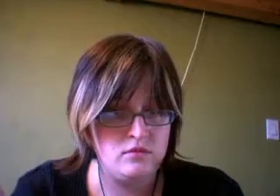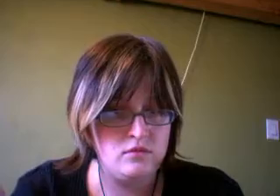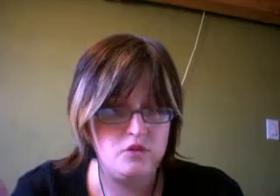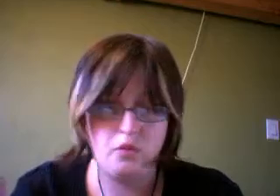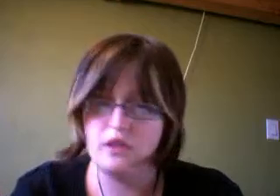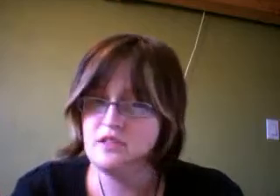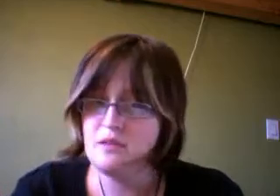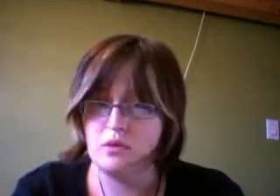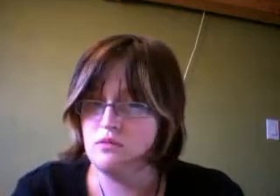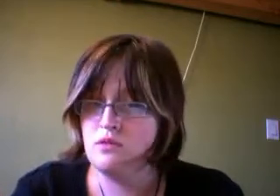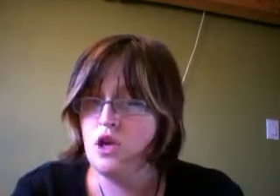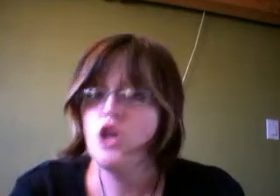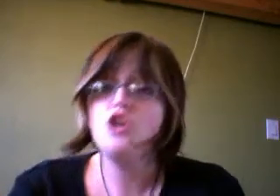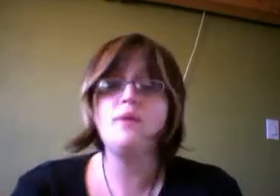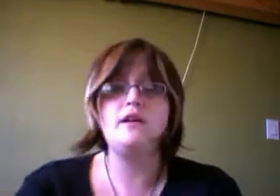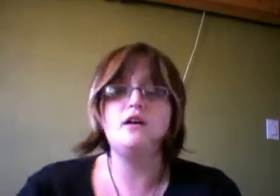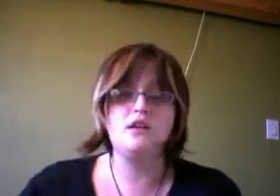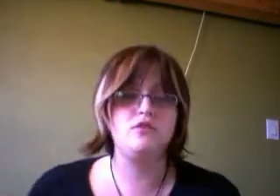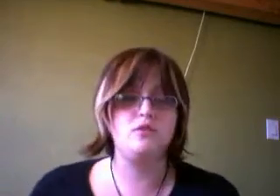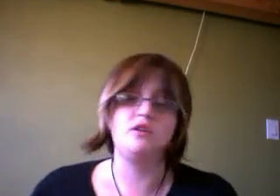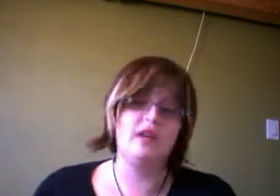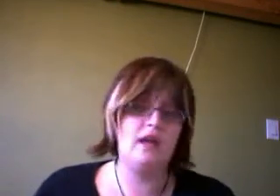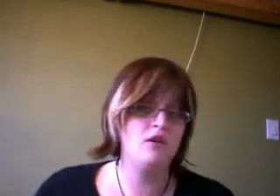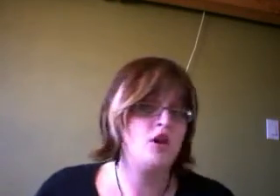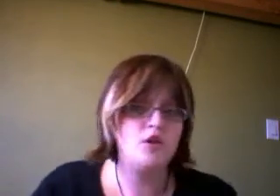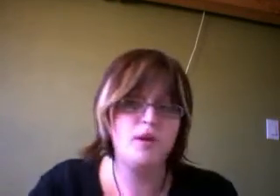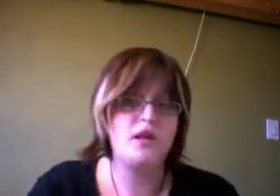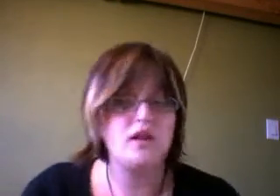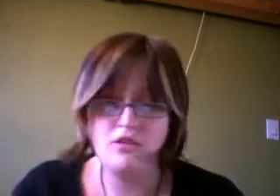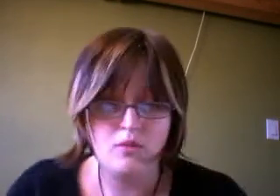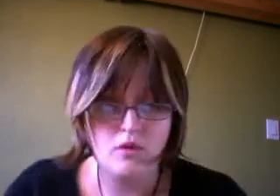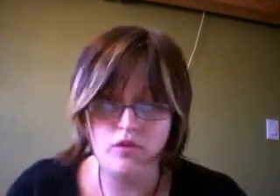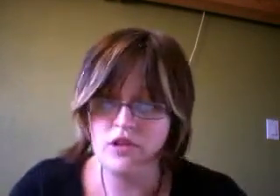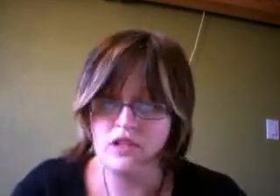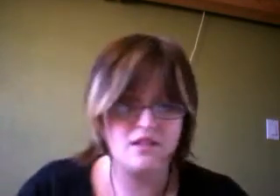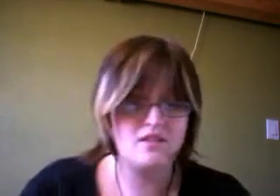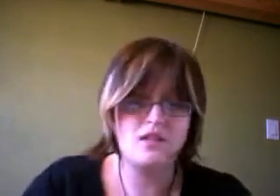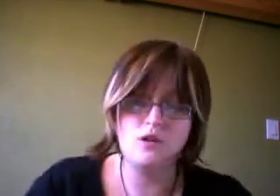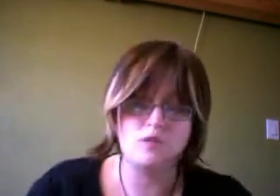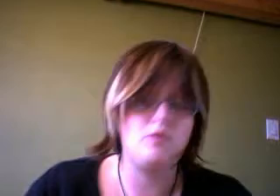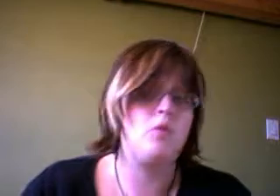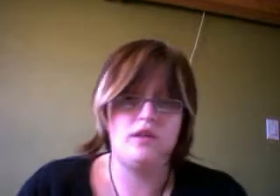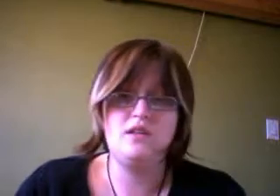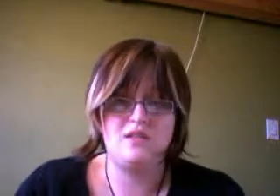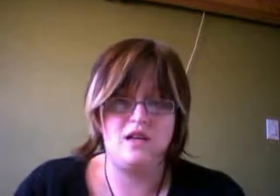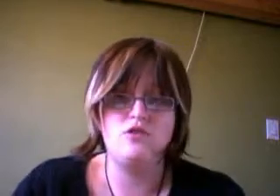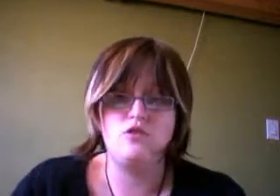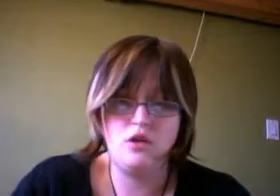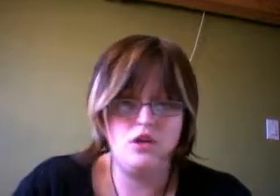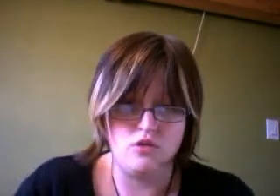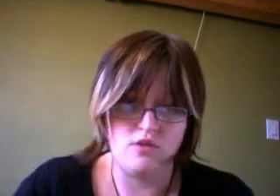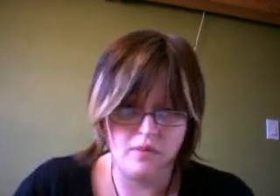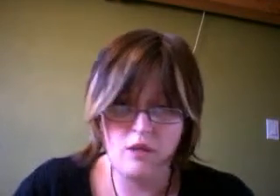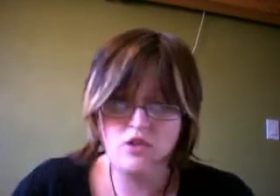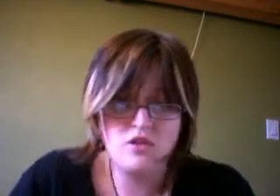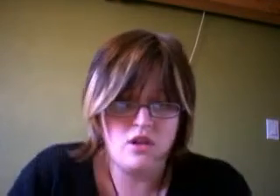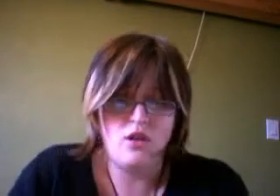It's pretty simple. You might not kill someone today. You might not kill someone for like 60 years. But one of these days, you're going to do something which is going to hurt